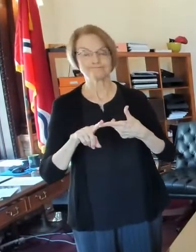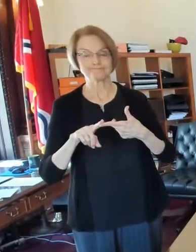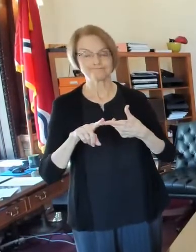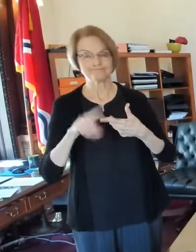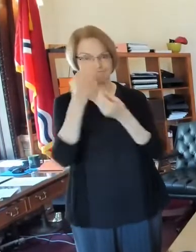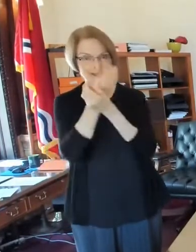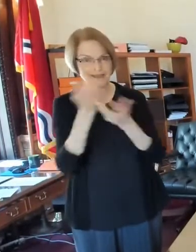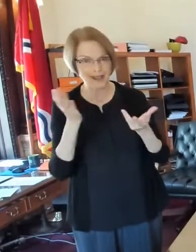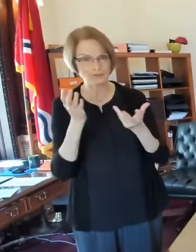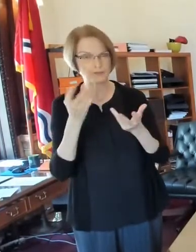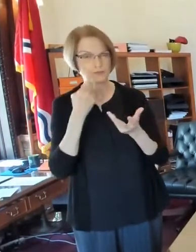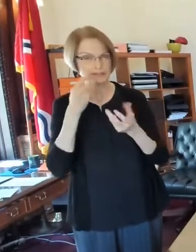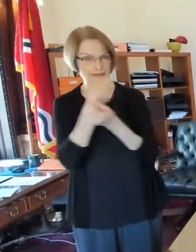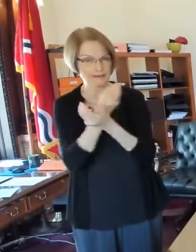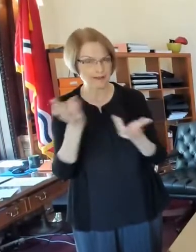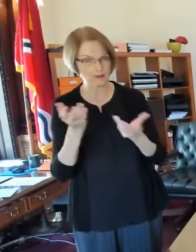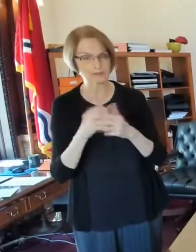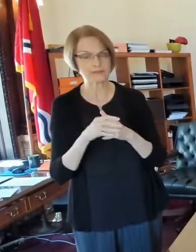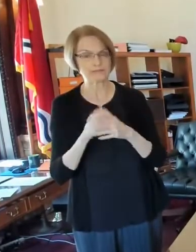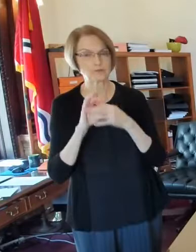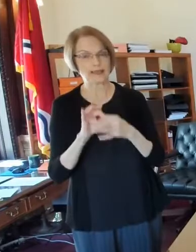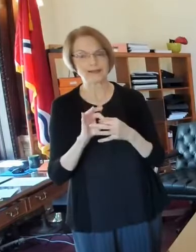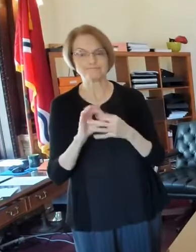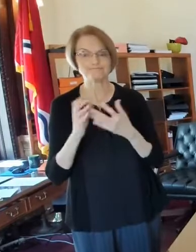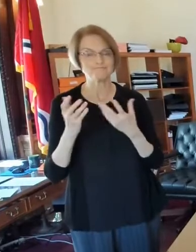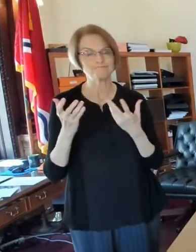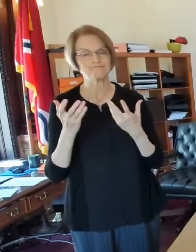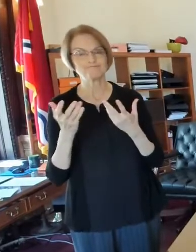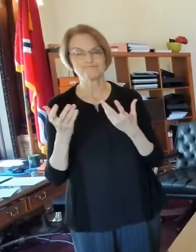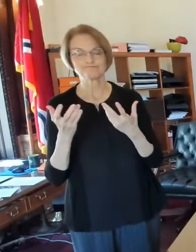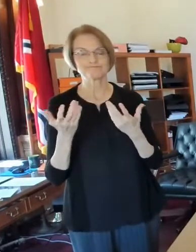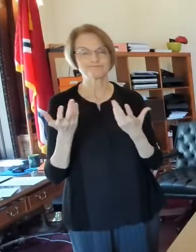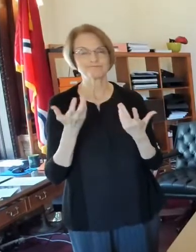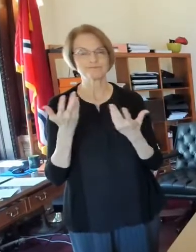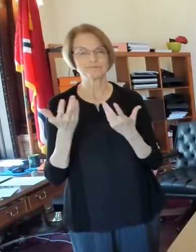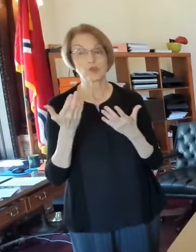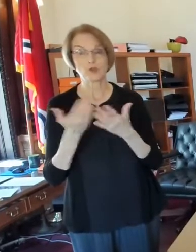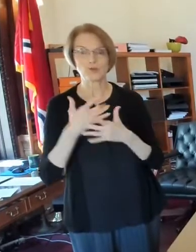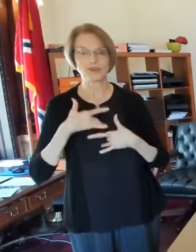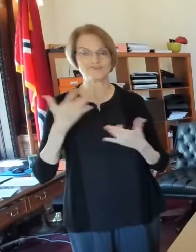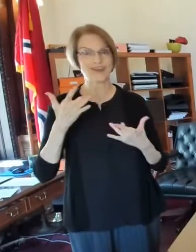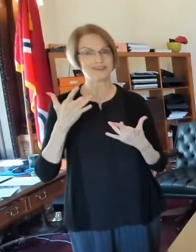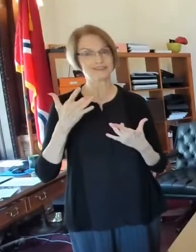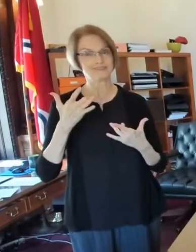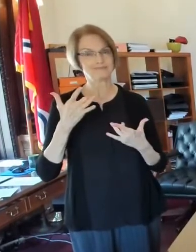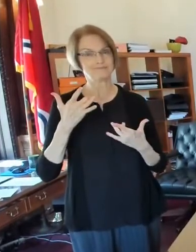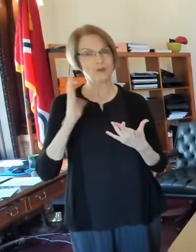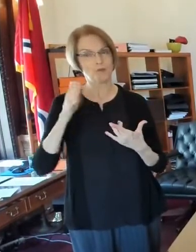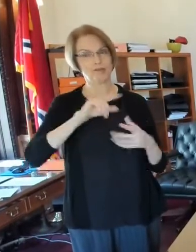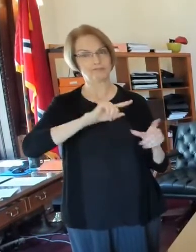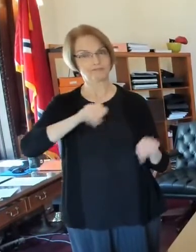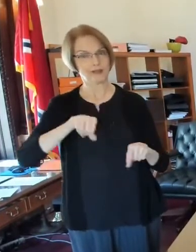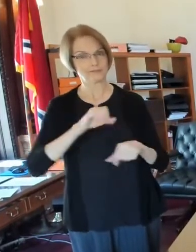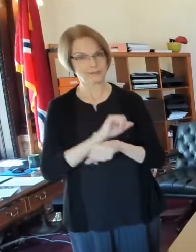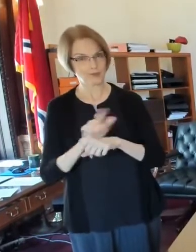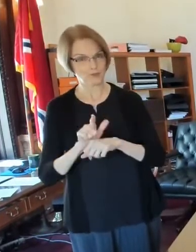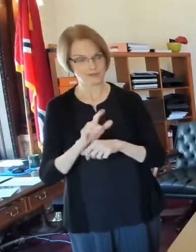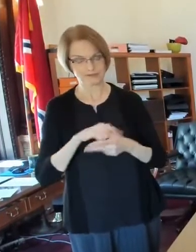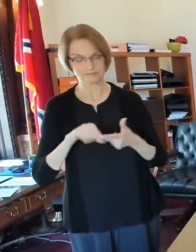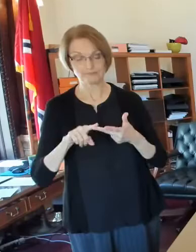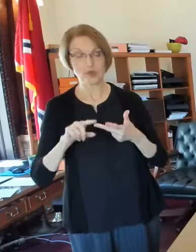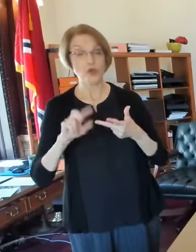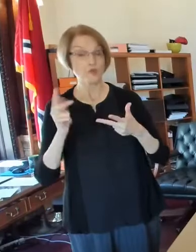announcements, recent announcements today about some new events coming to St. Louis. And then the third